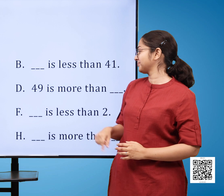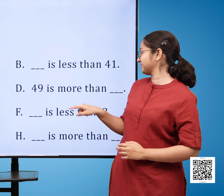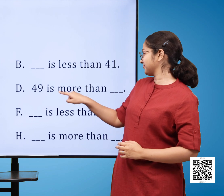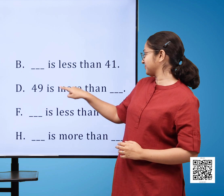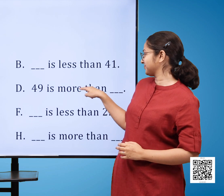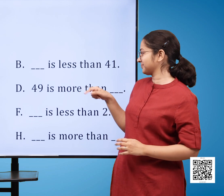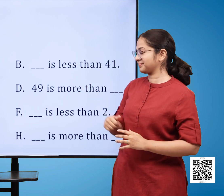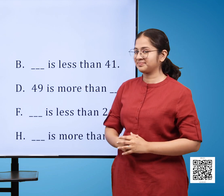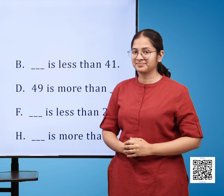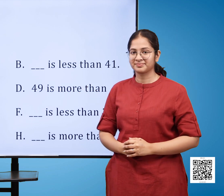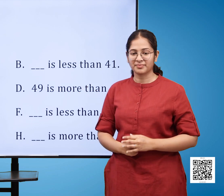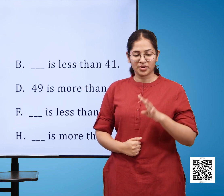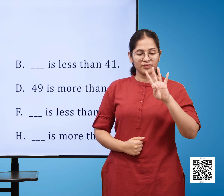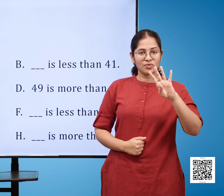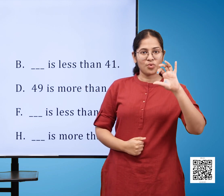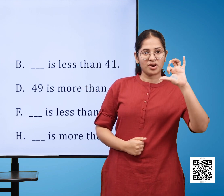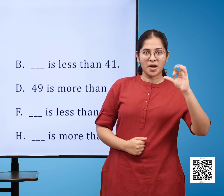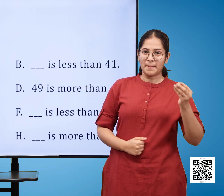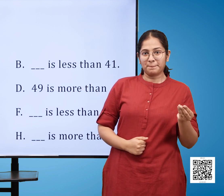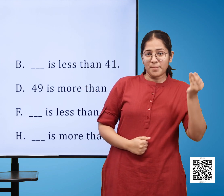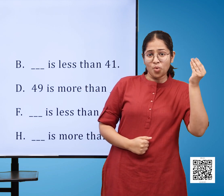d 49 is more than blank